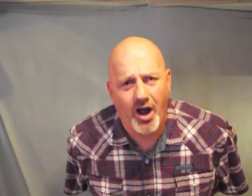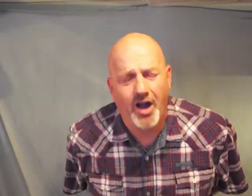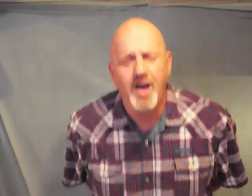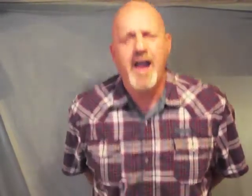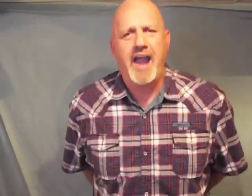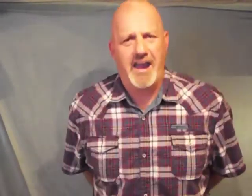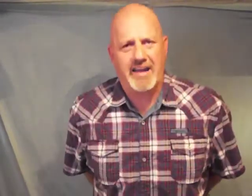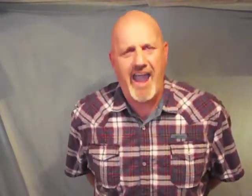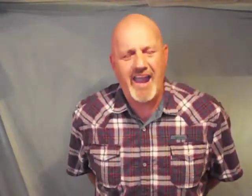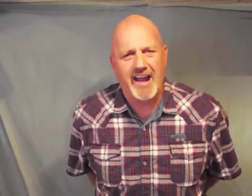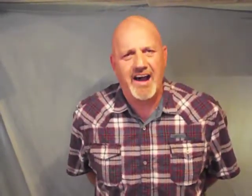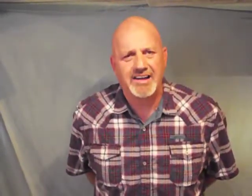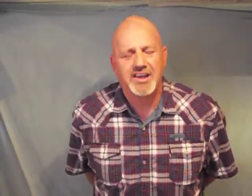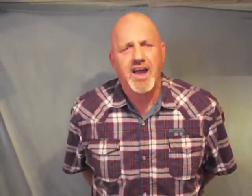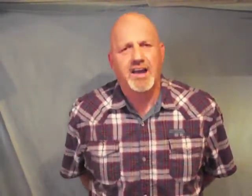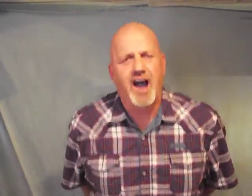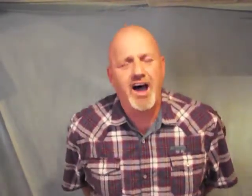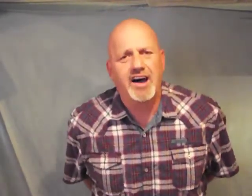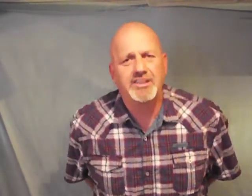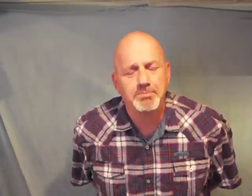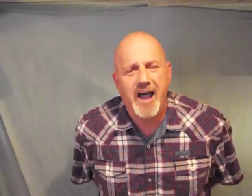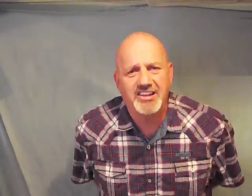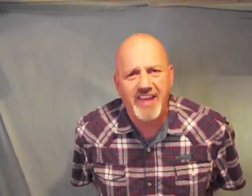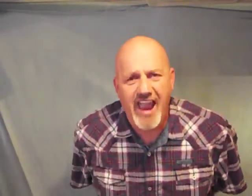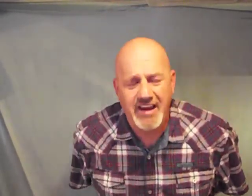and chaos caused by Satan